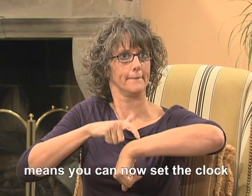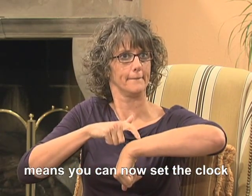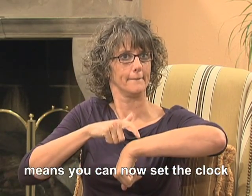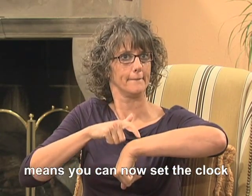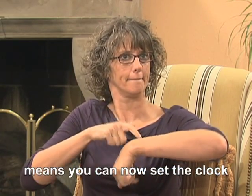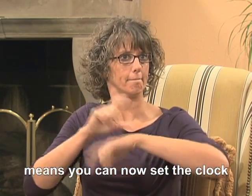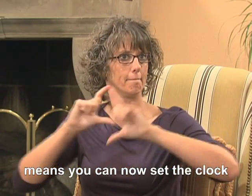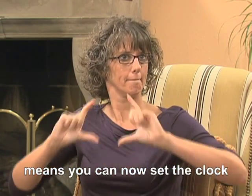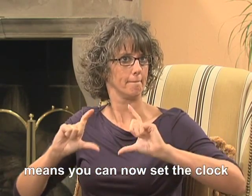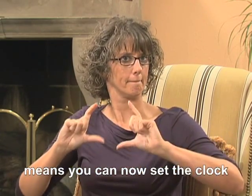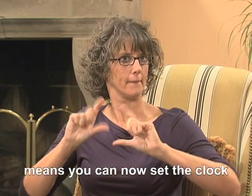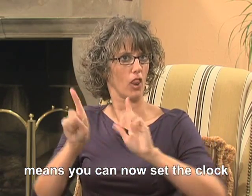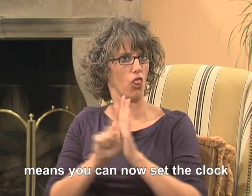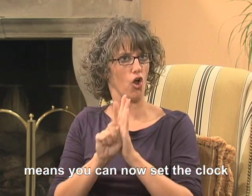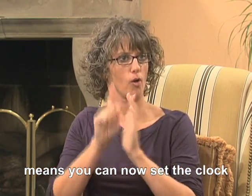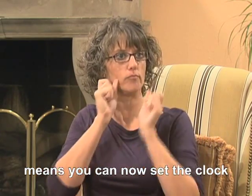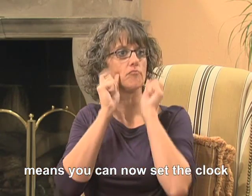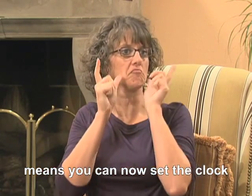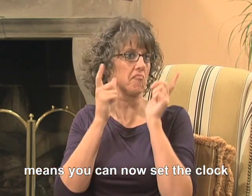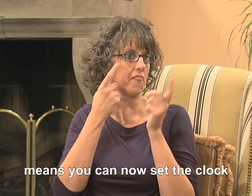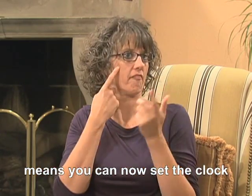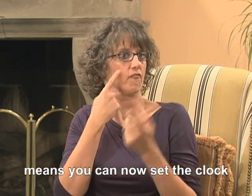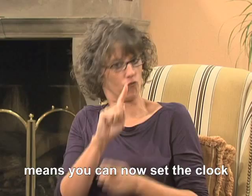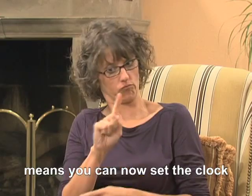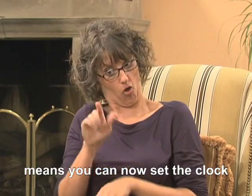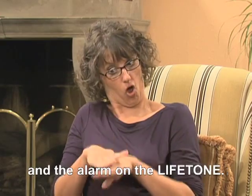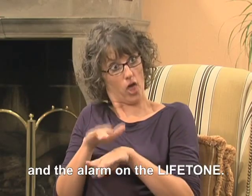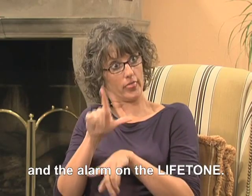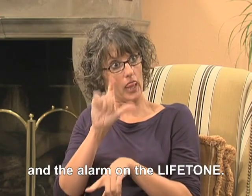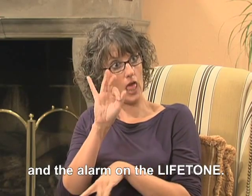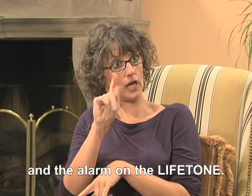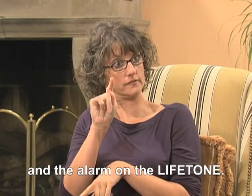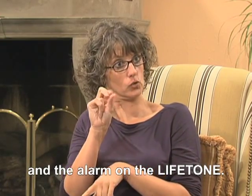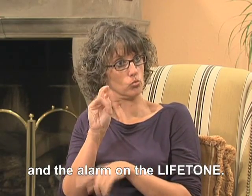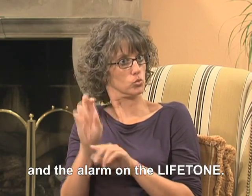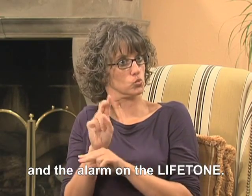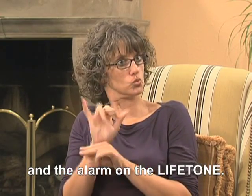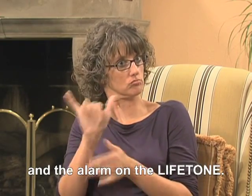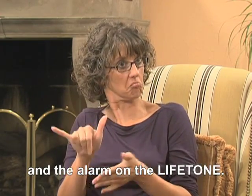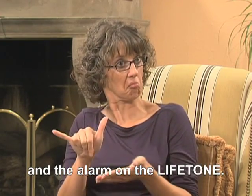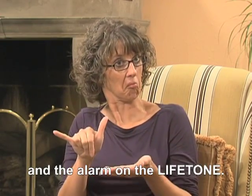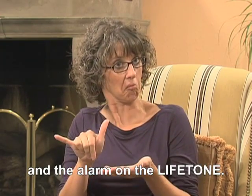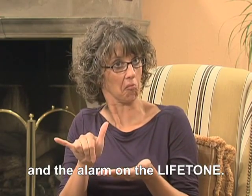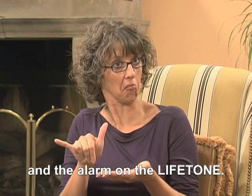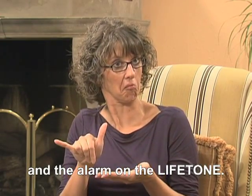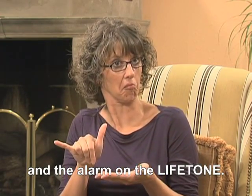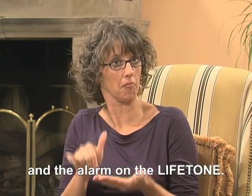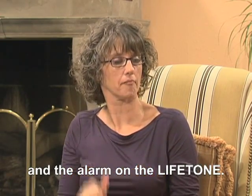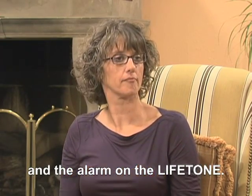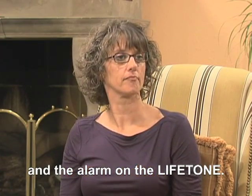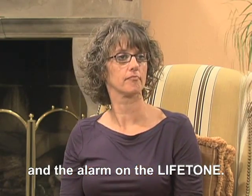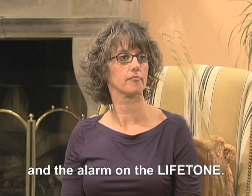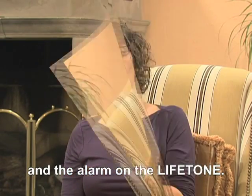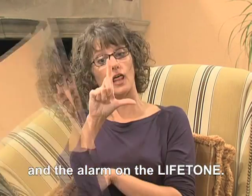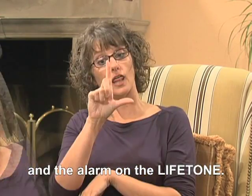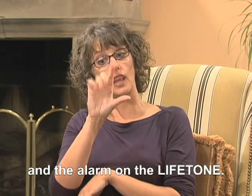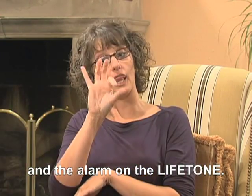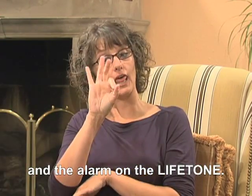means you can now set the clock and the alarm on the Lifetone. The